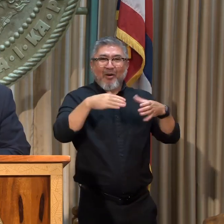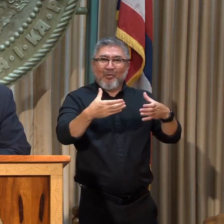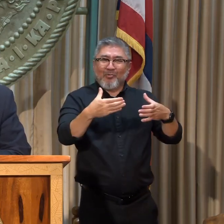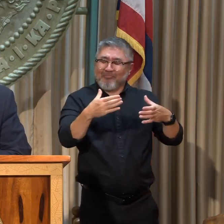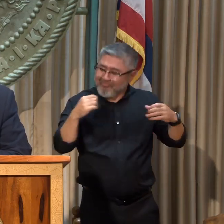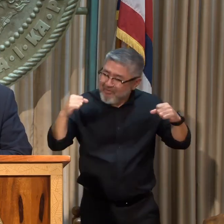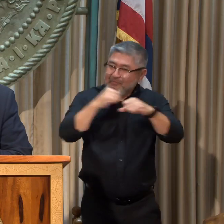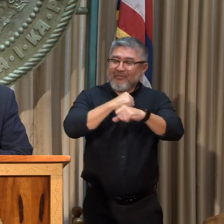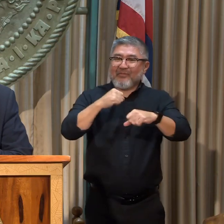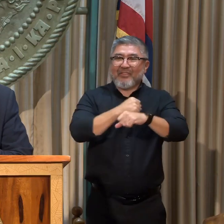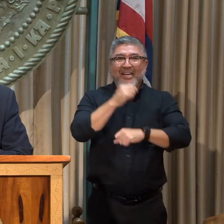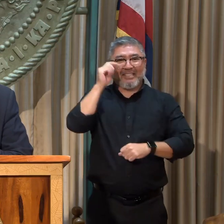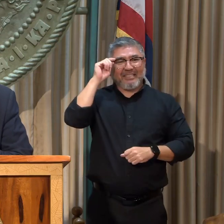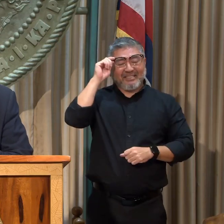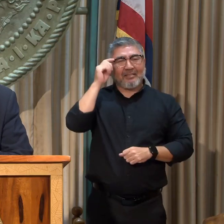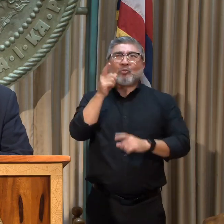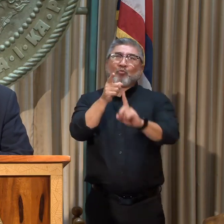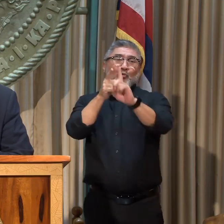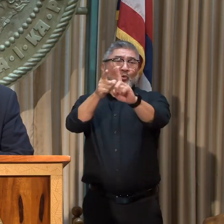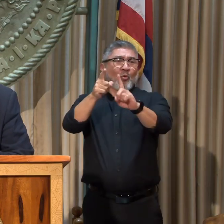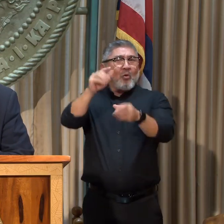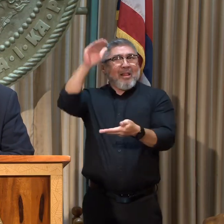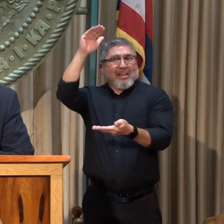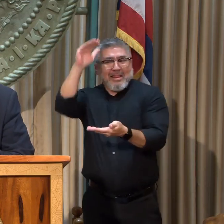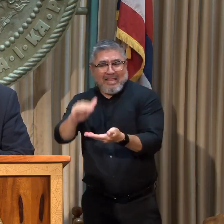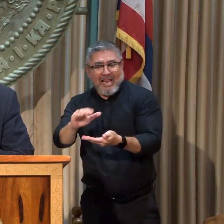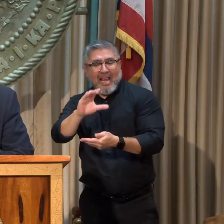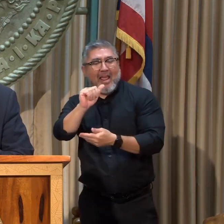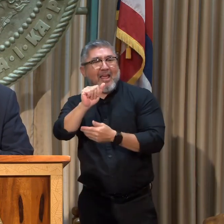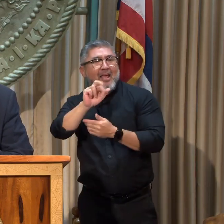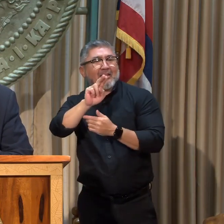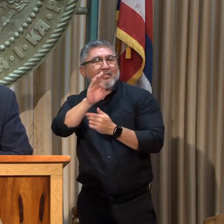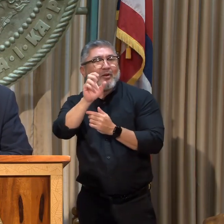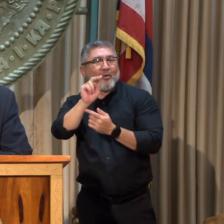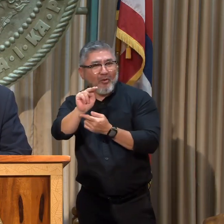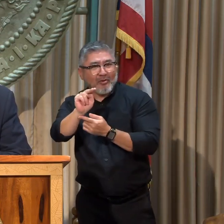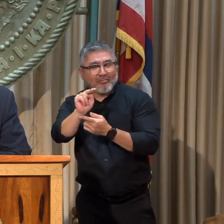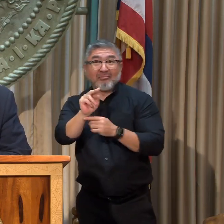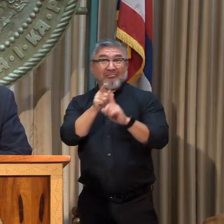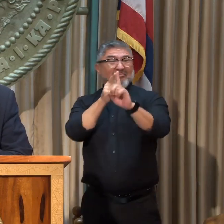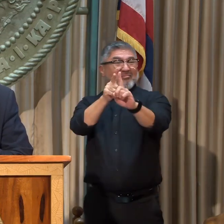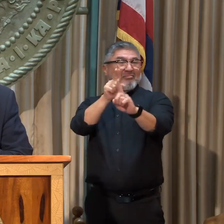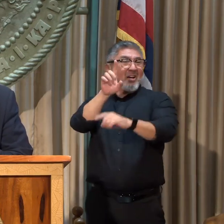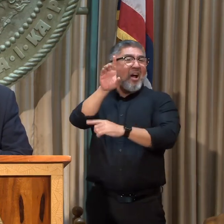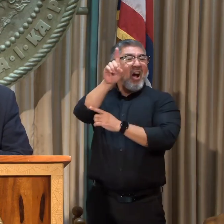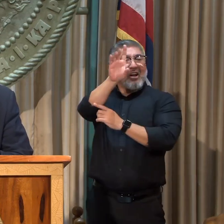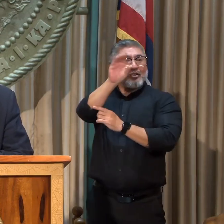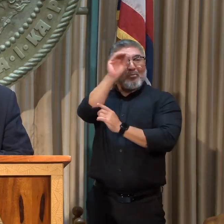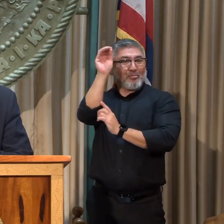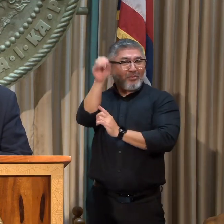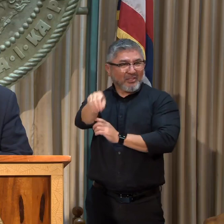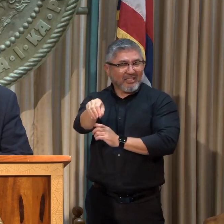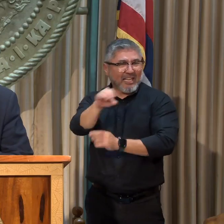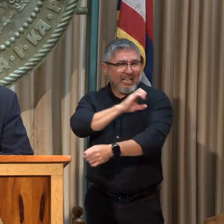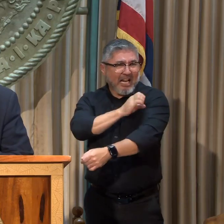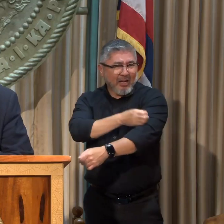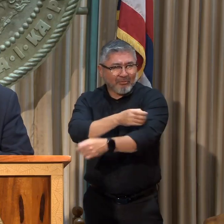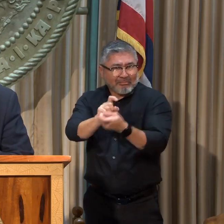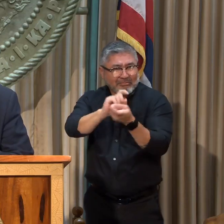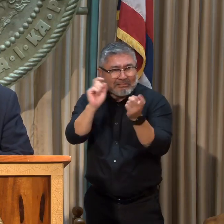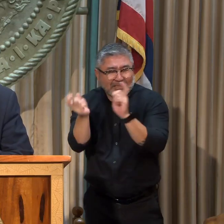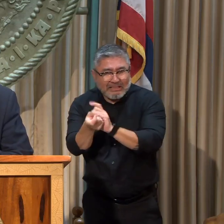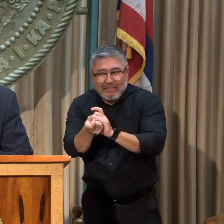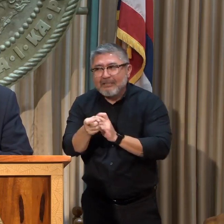goals to decarbonize our economy, including, as we've talked about a lot, the 100% renewable energy goals and electrifying our ground transportation